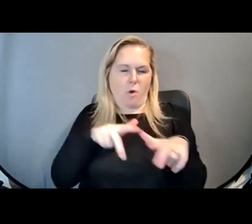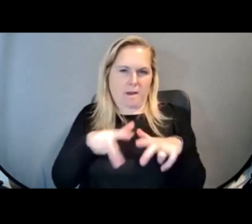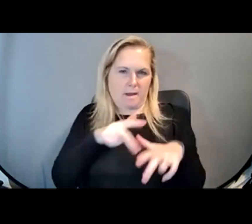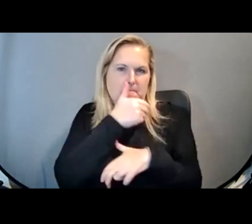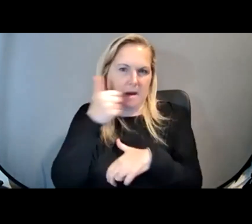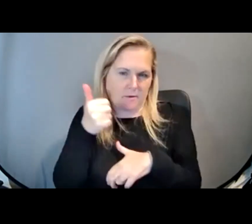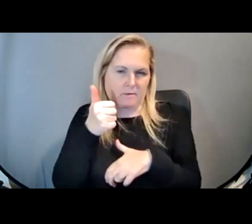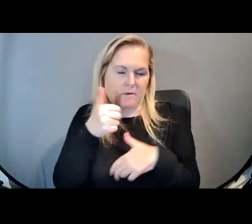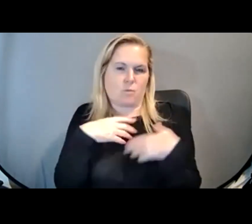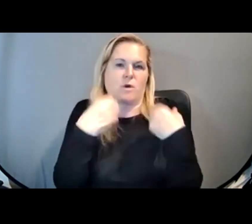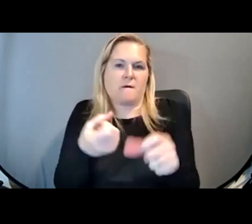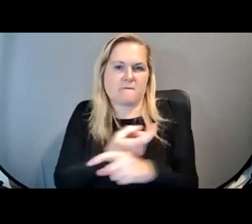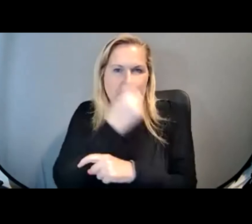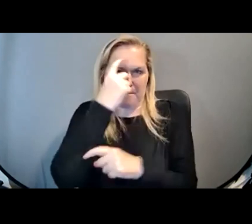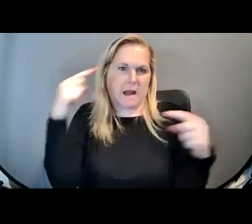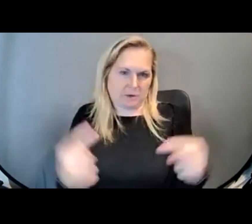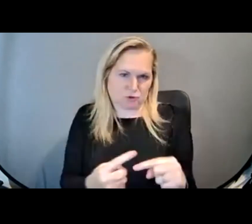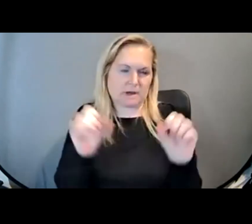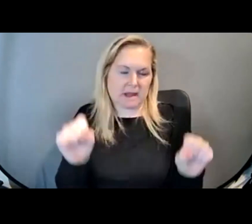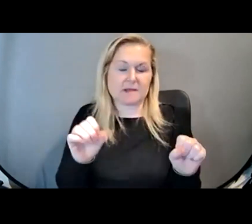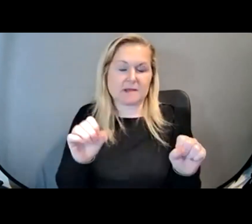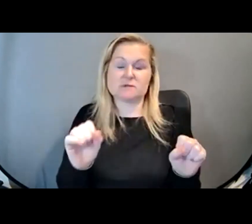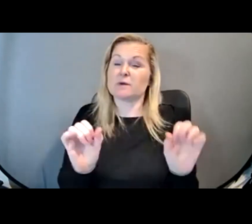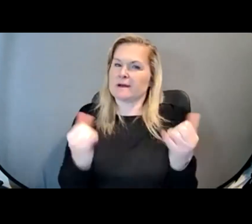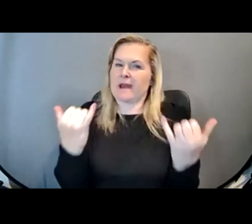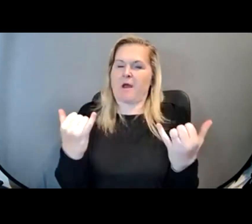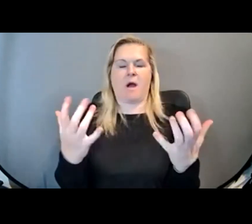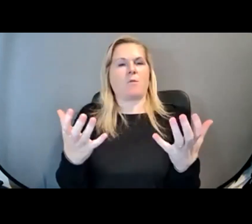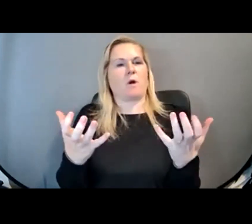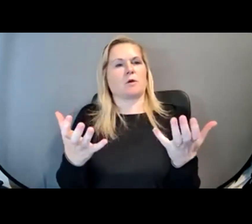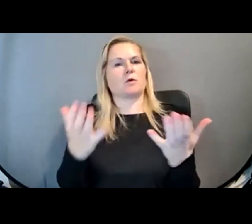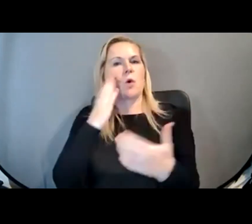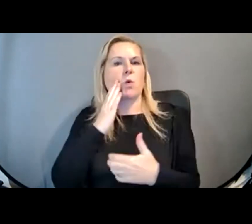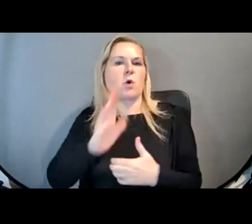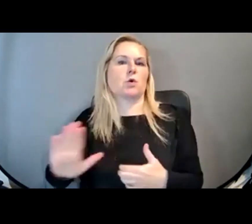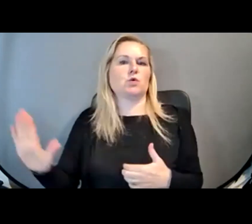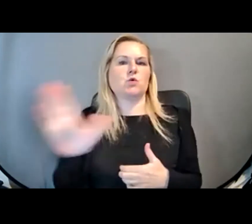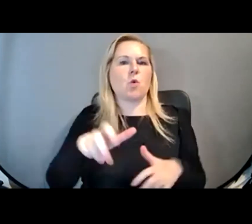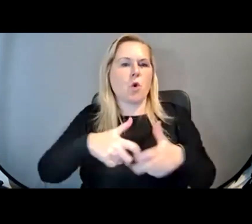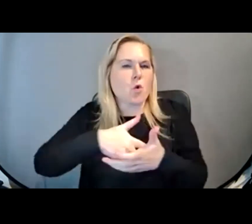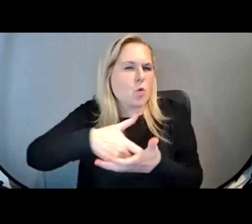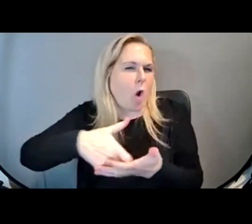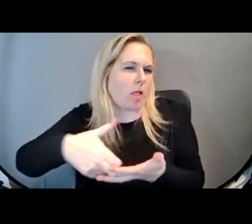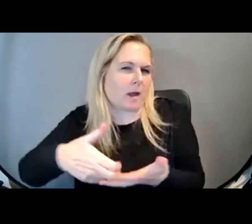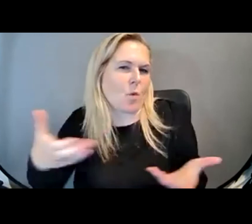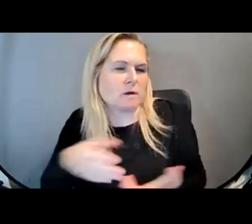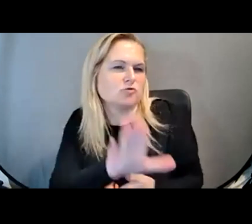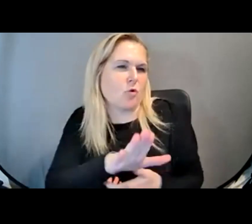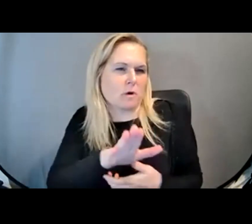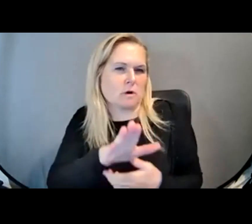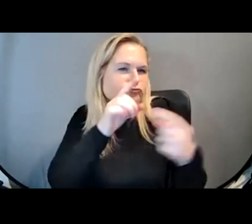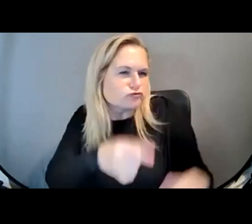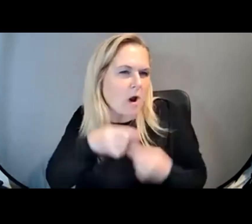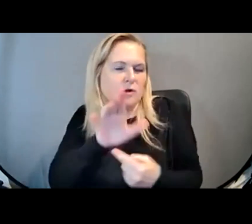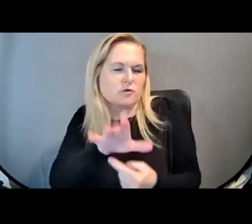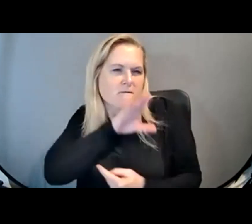my brain injury. So I leave you with what is your crawling as you think about your dream